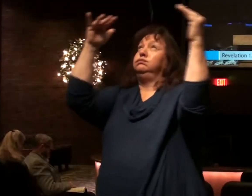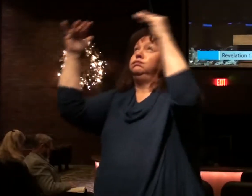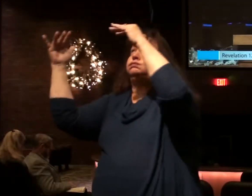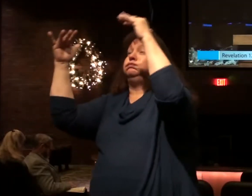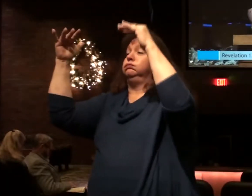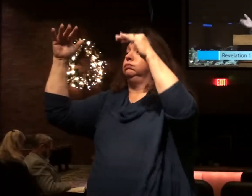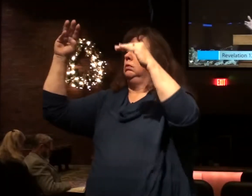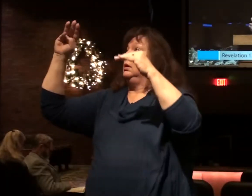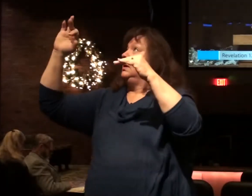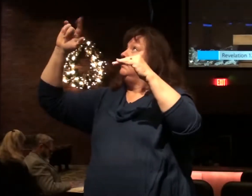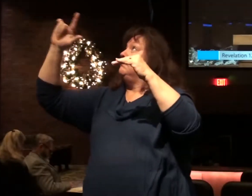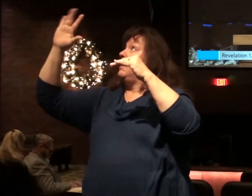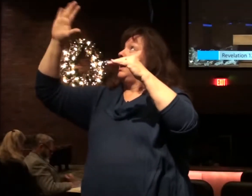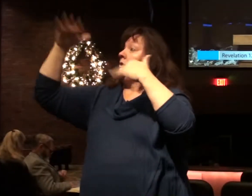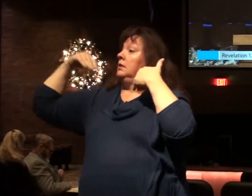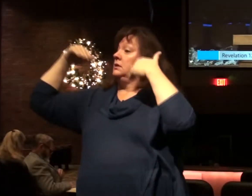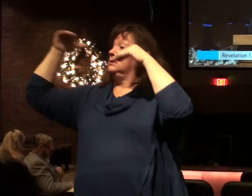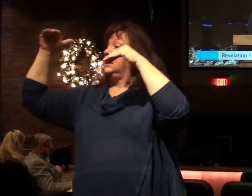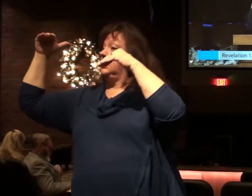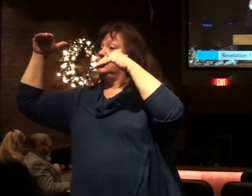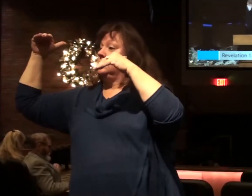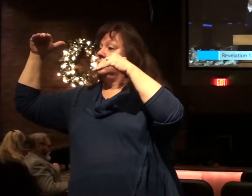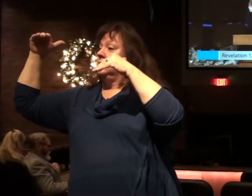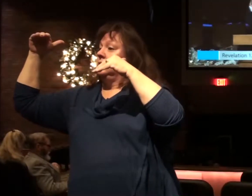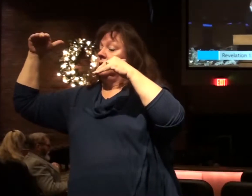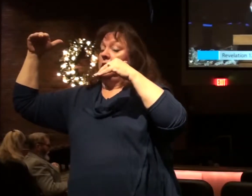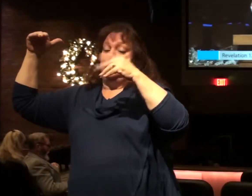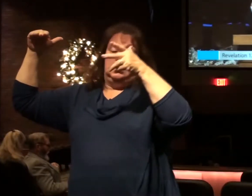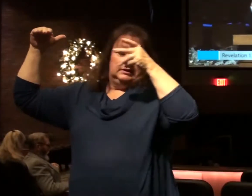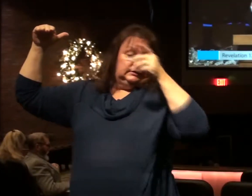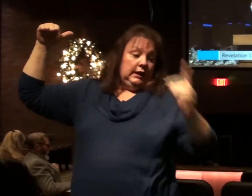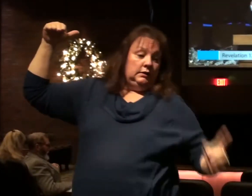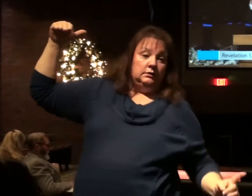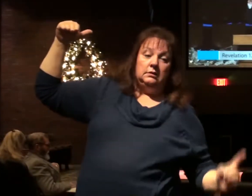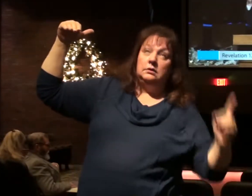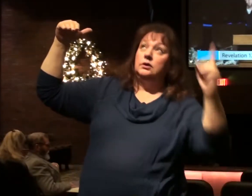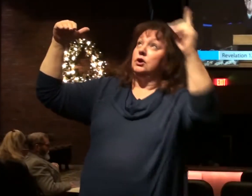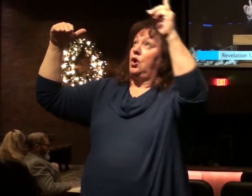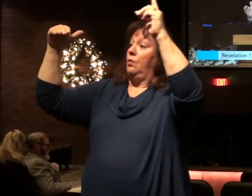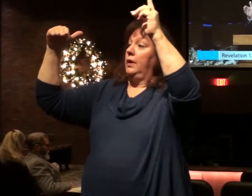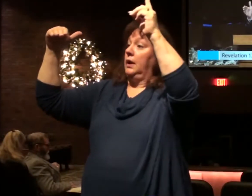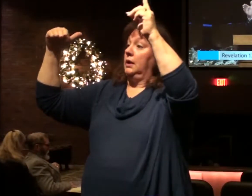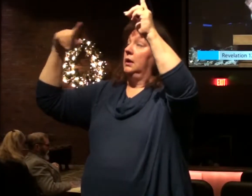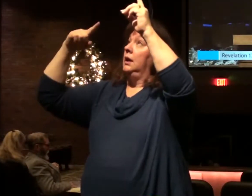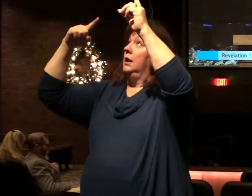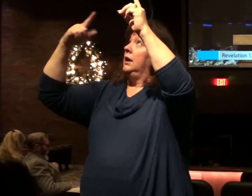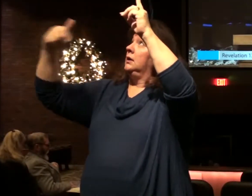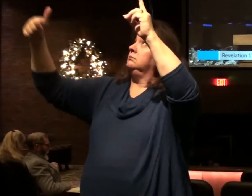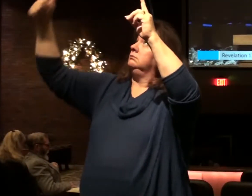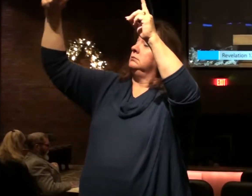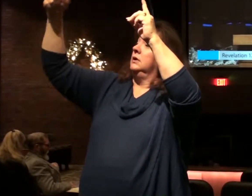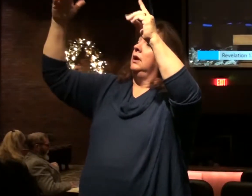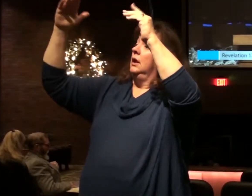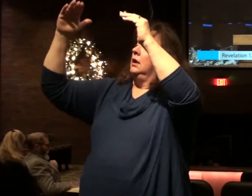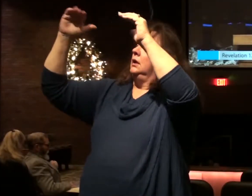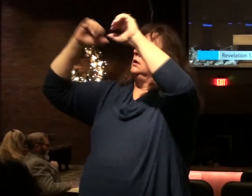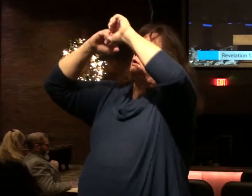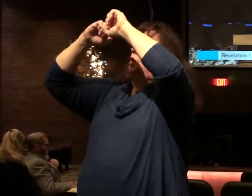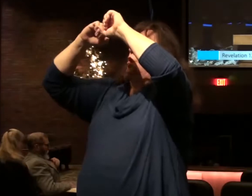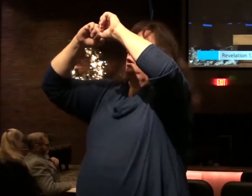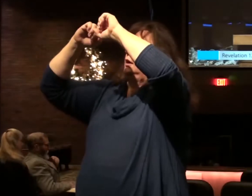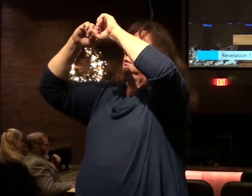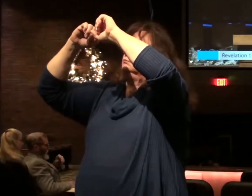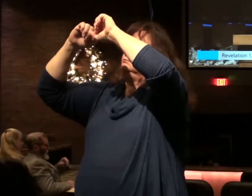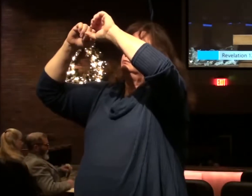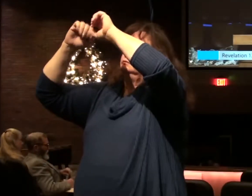and his angels, we talked about this. Satan lost his position as the anointed chair guarding the throne of God in